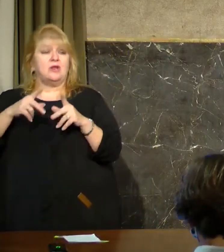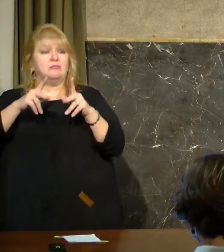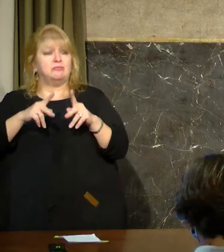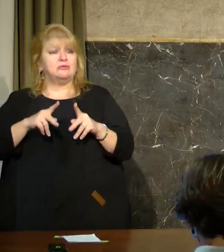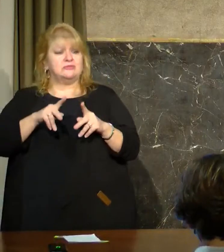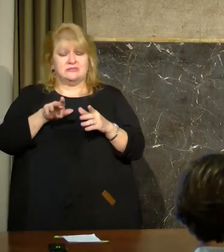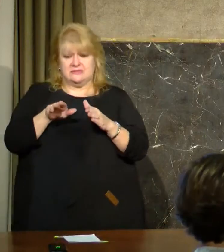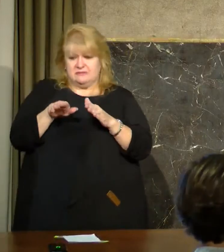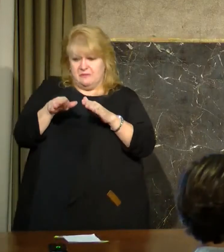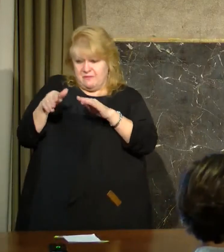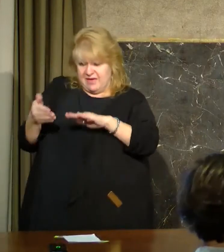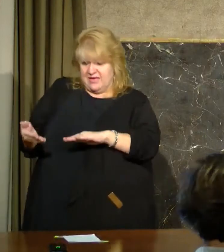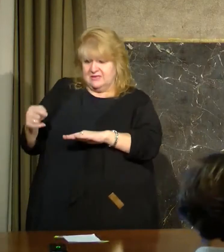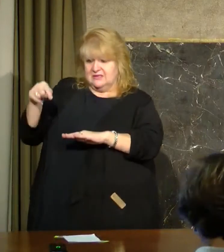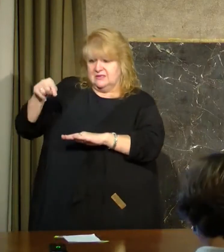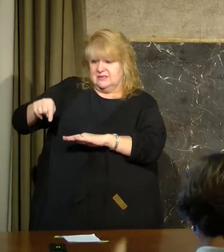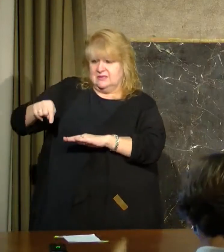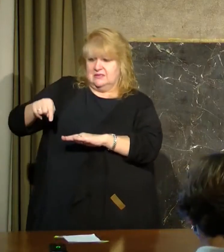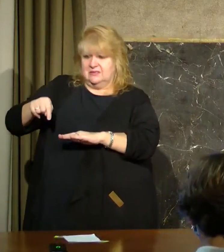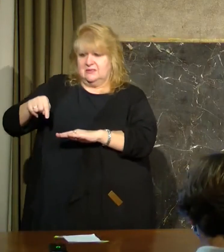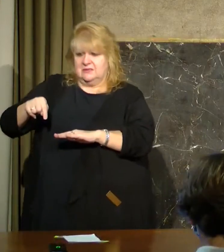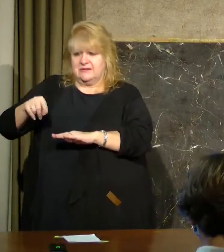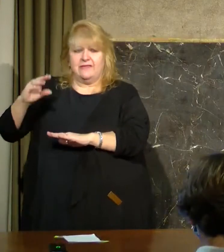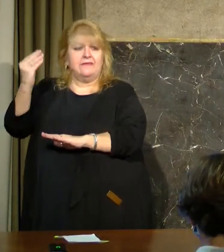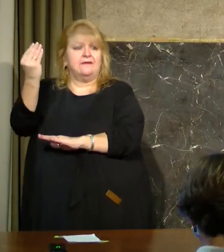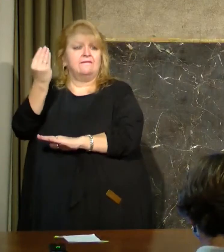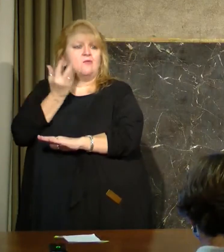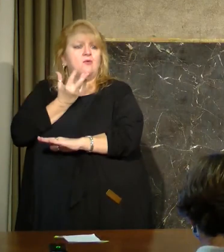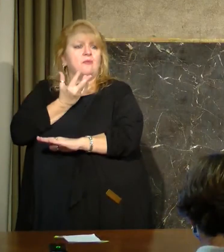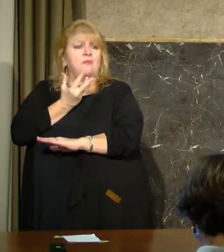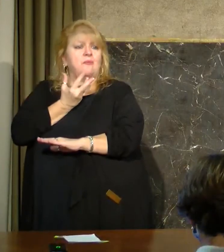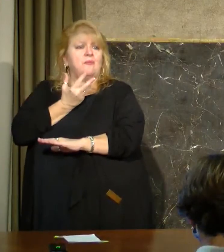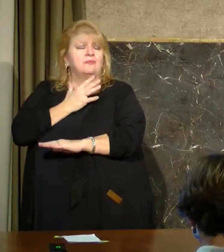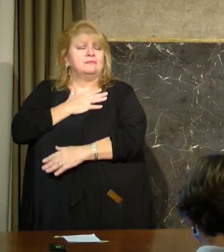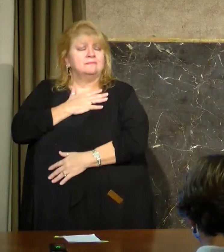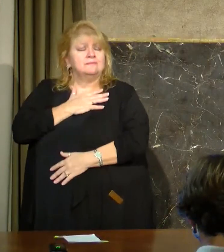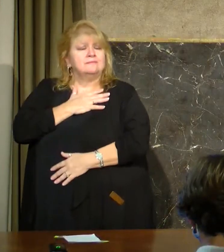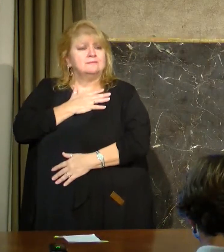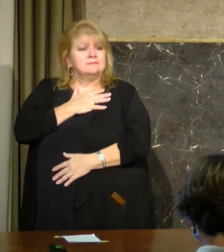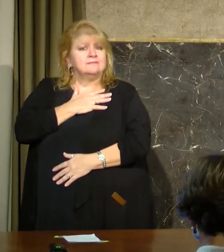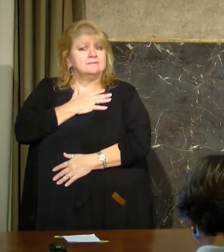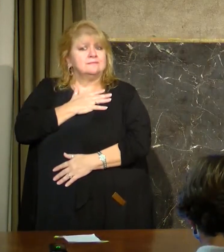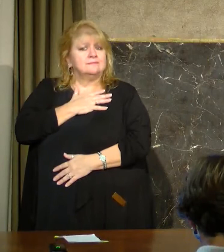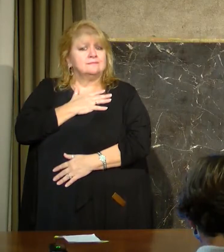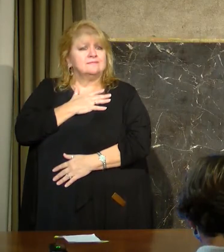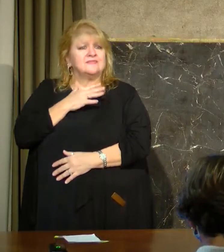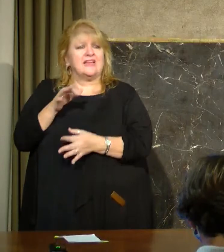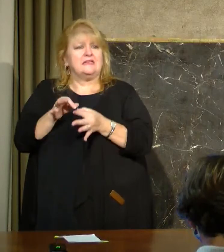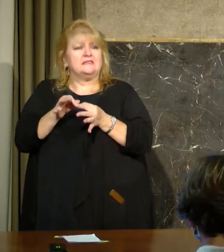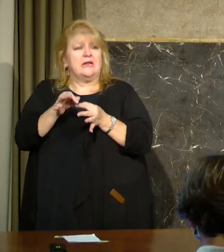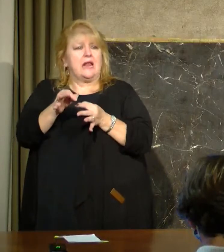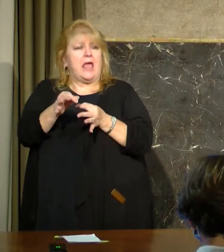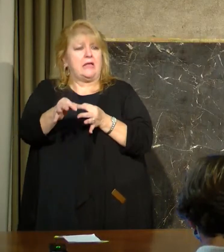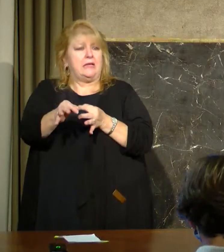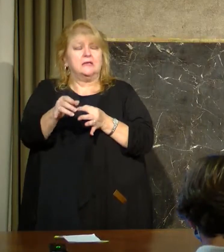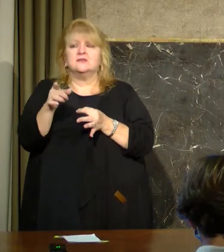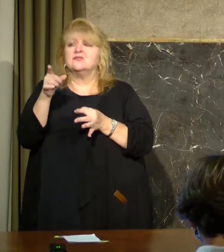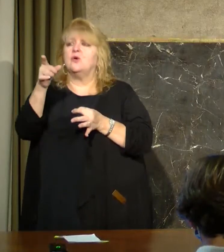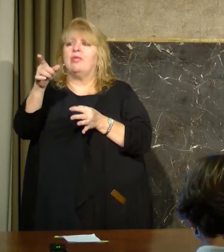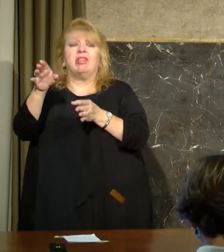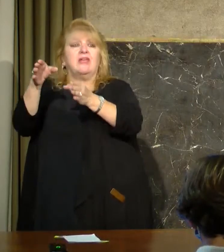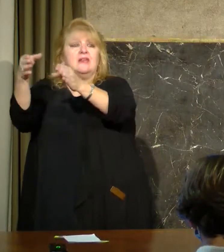passes and also when that fatality gets reported to us. It's a lagging measure. But